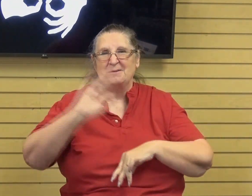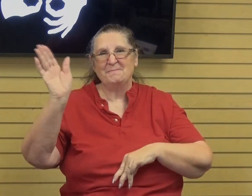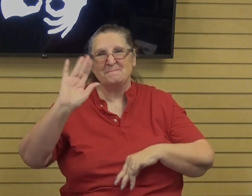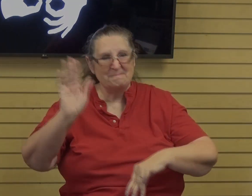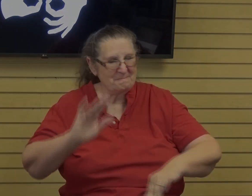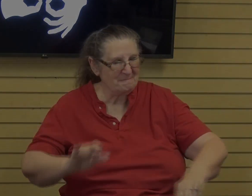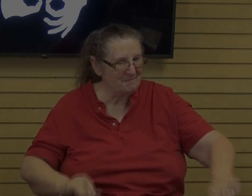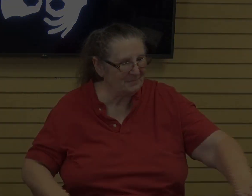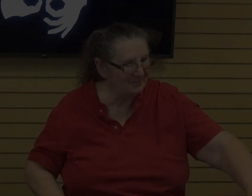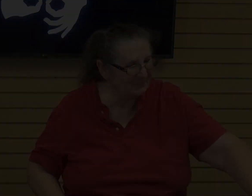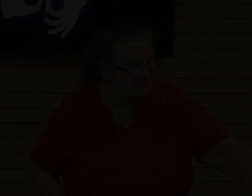I hope to see next Bye.